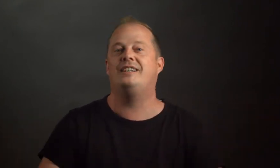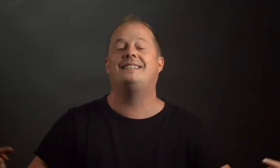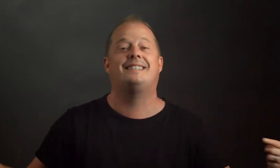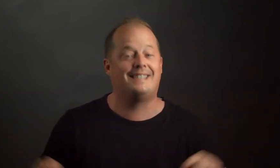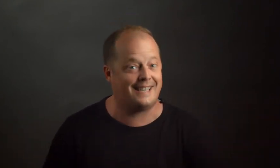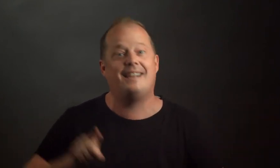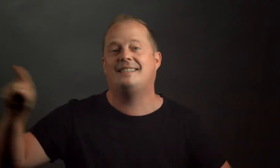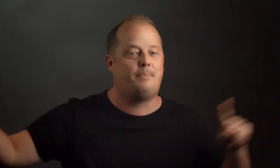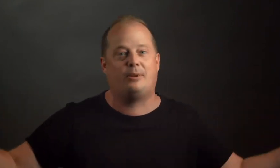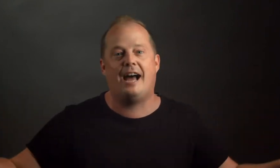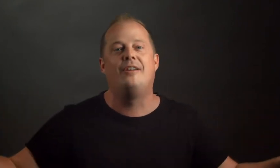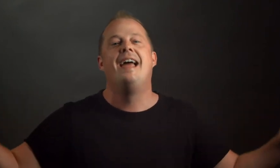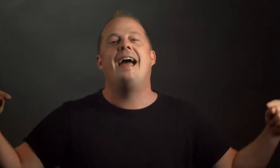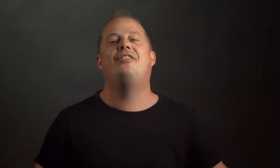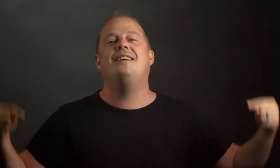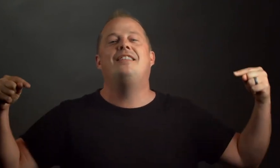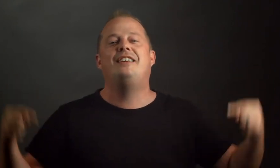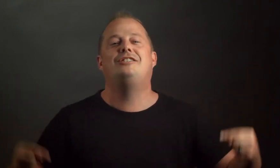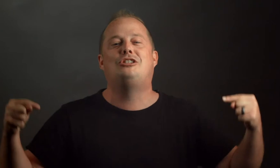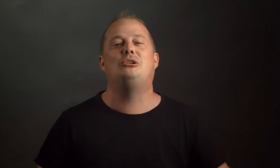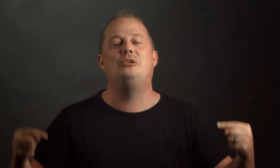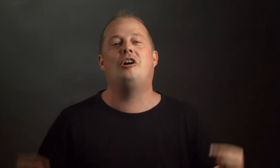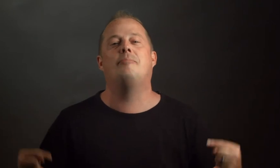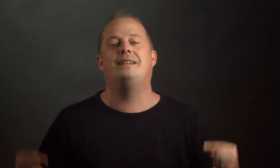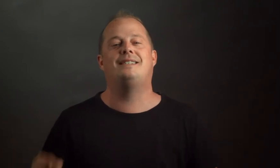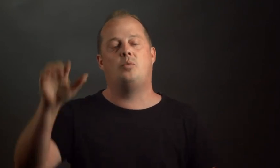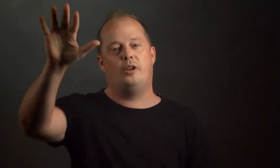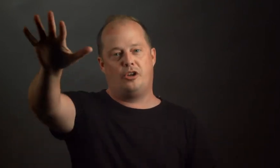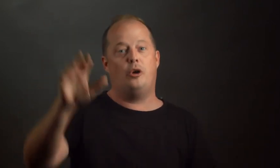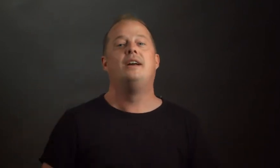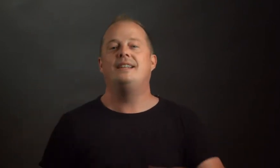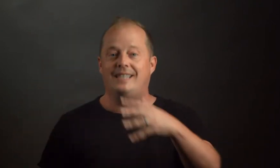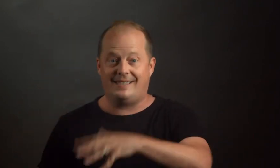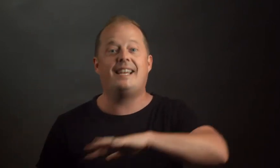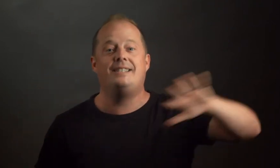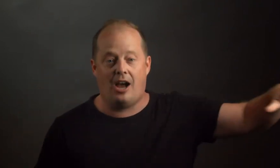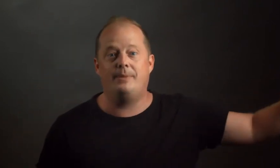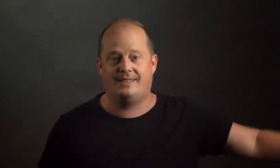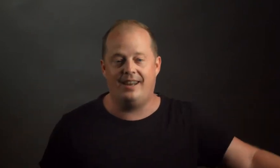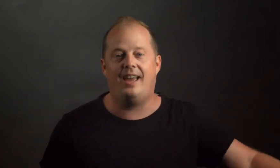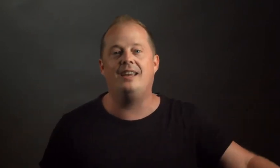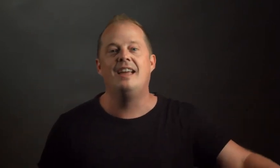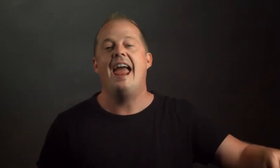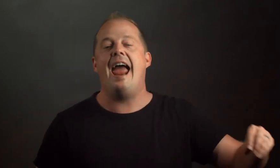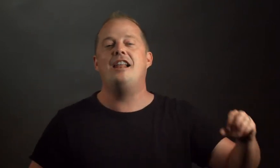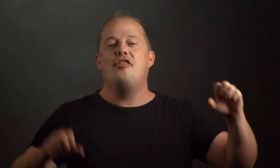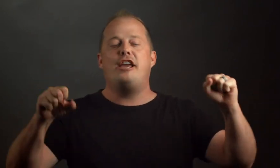and just decide to send people out and then these two young men said we'll go to saint thomas today and they